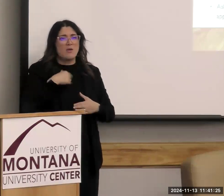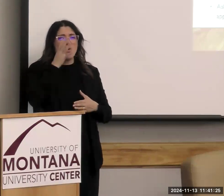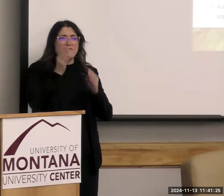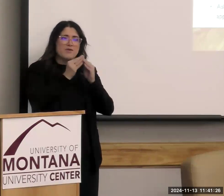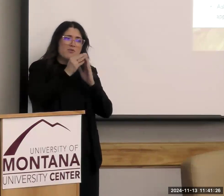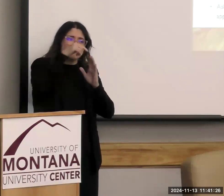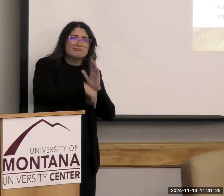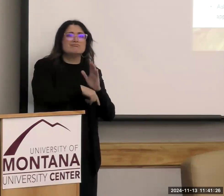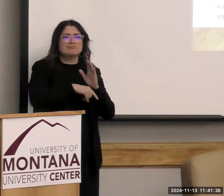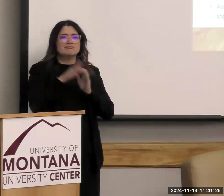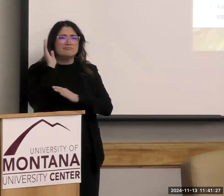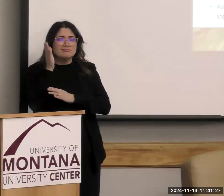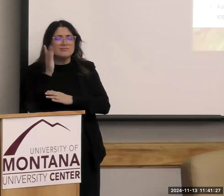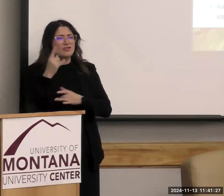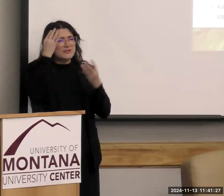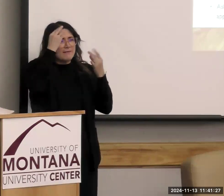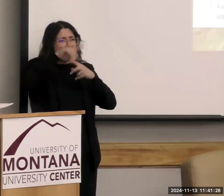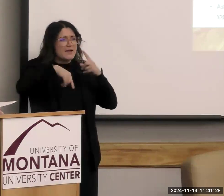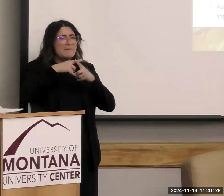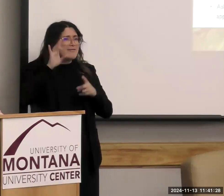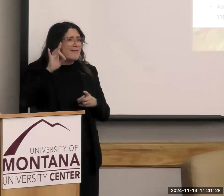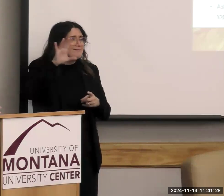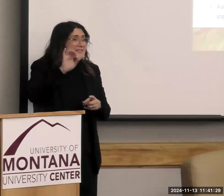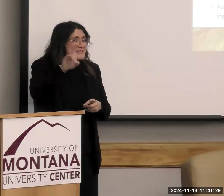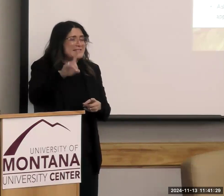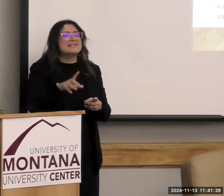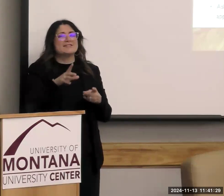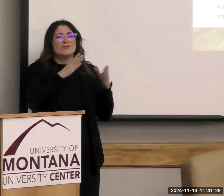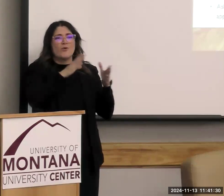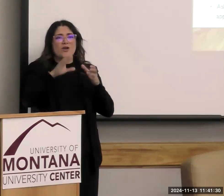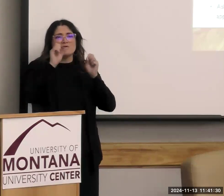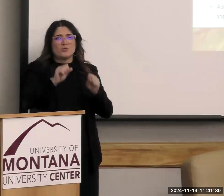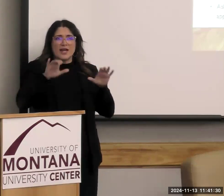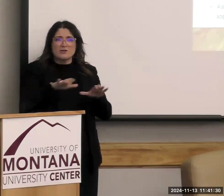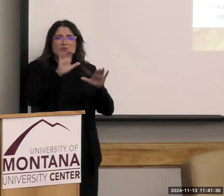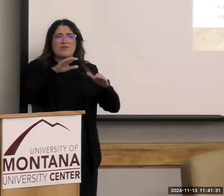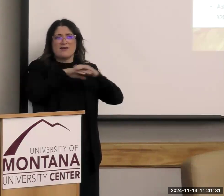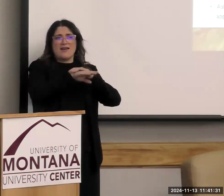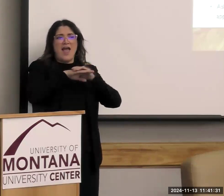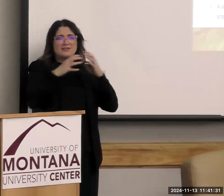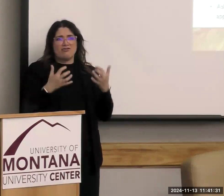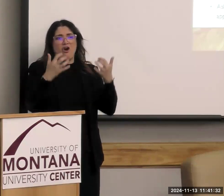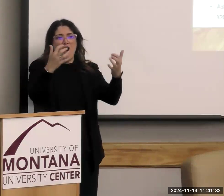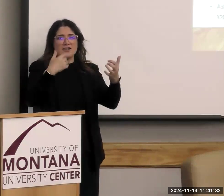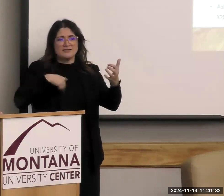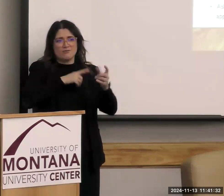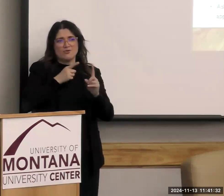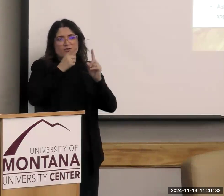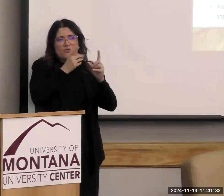programming. So just to think about planting that seed and ways that we can do that and really access the audience that we're intending.